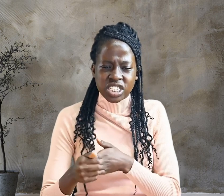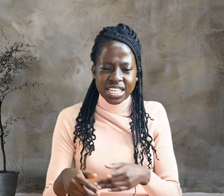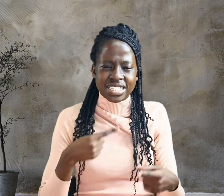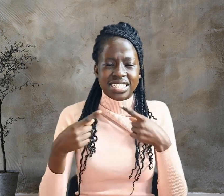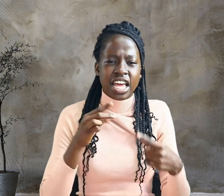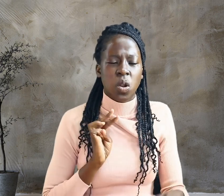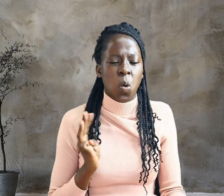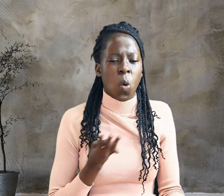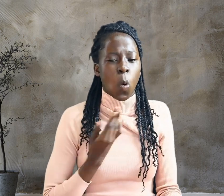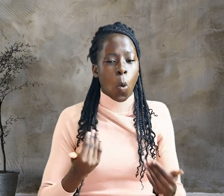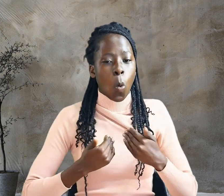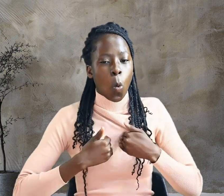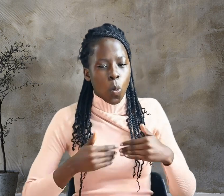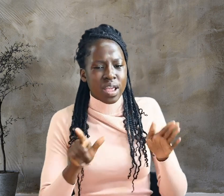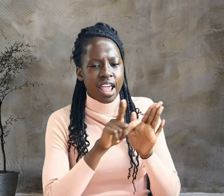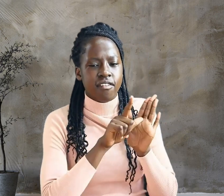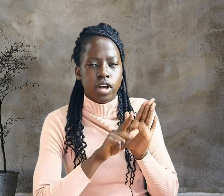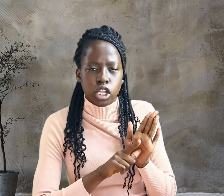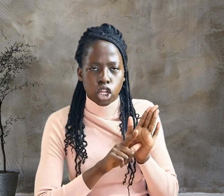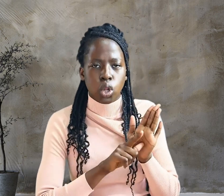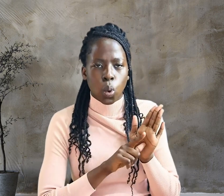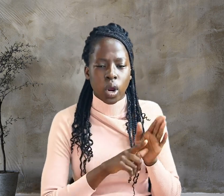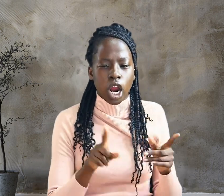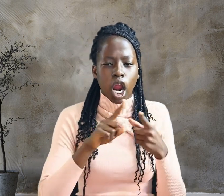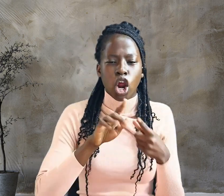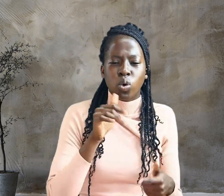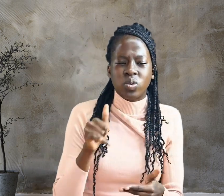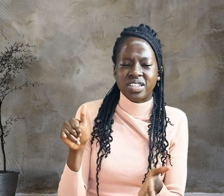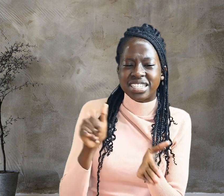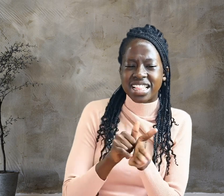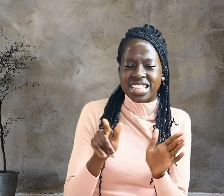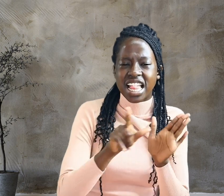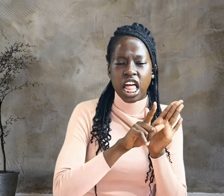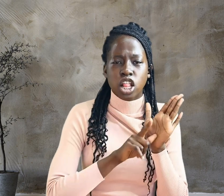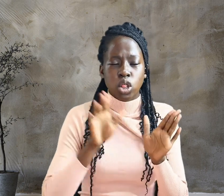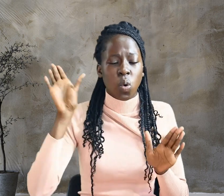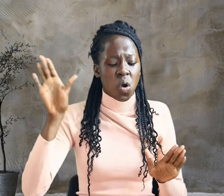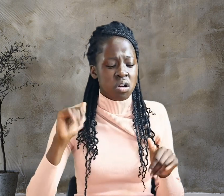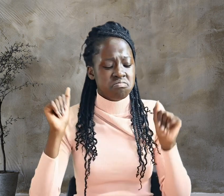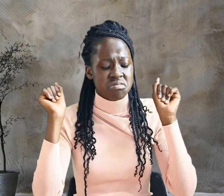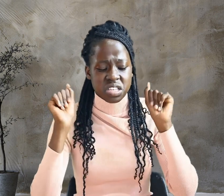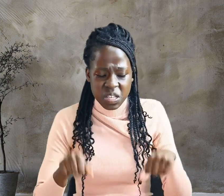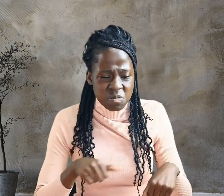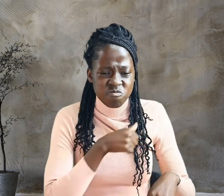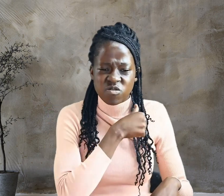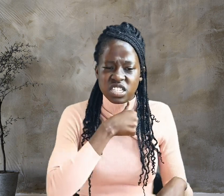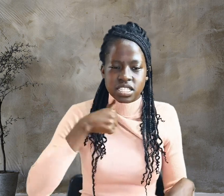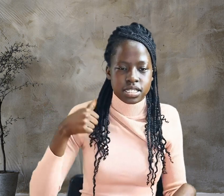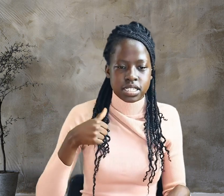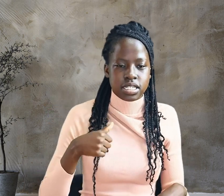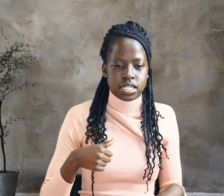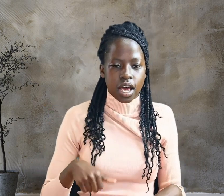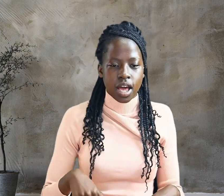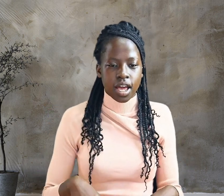insisted, We have a law, and according to that law, he must die,